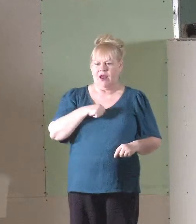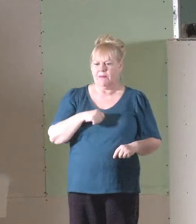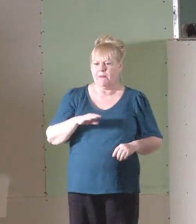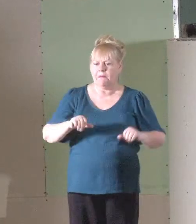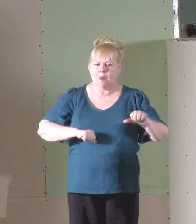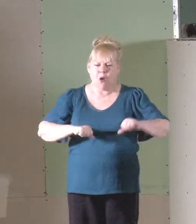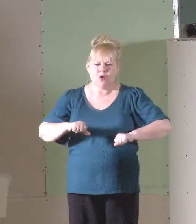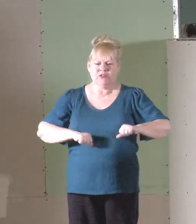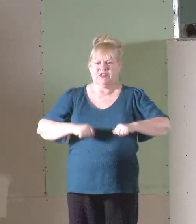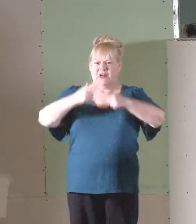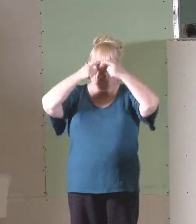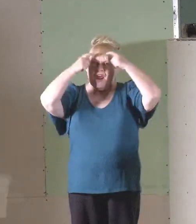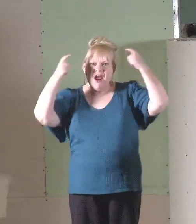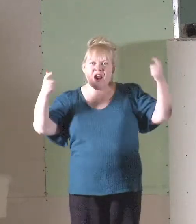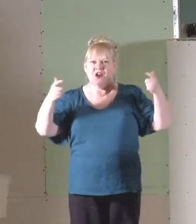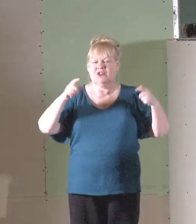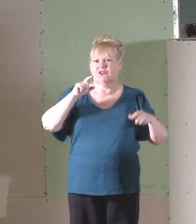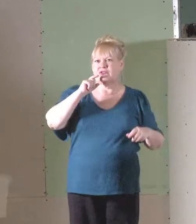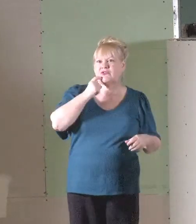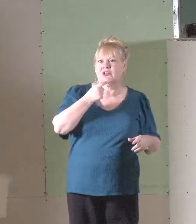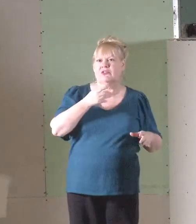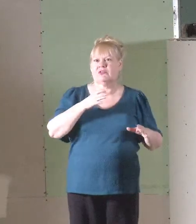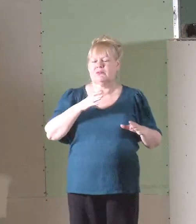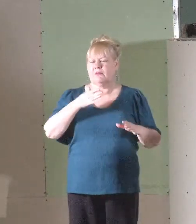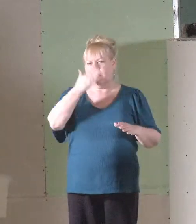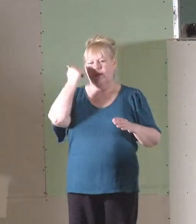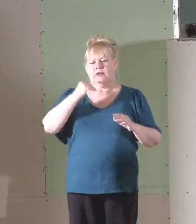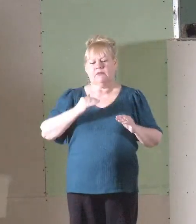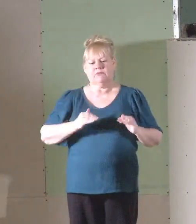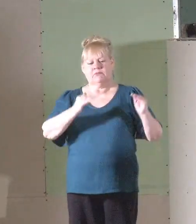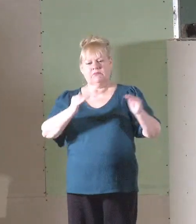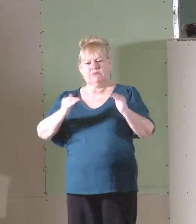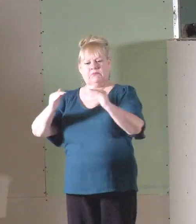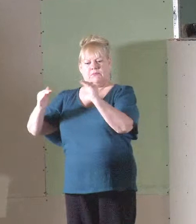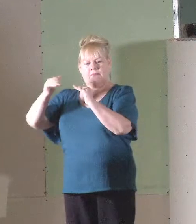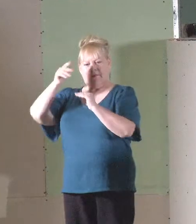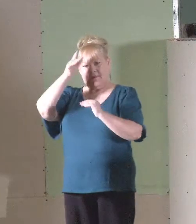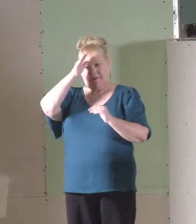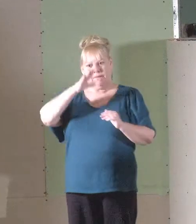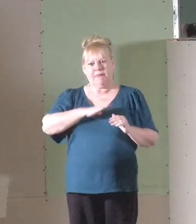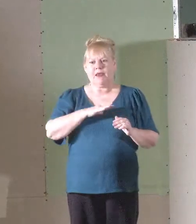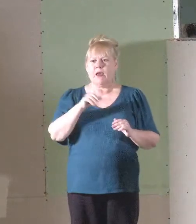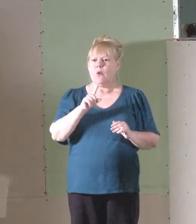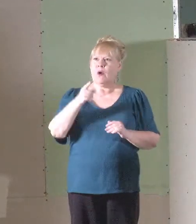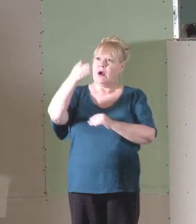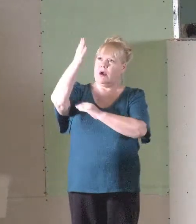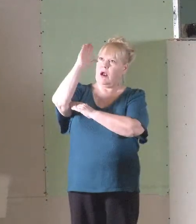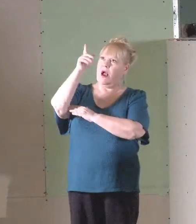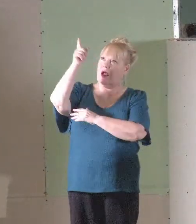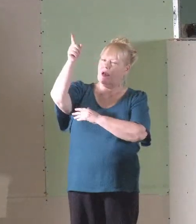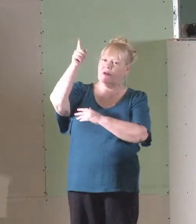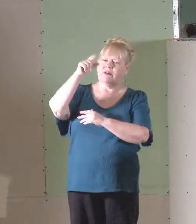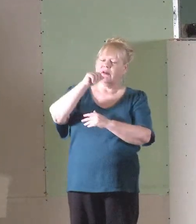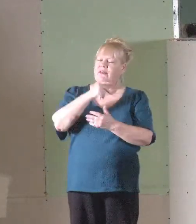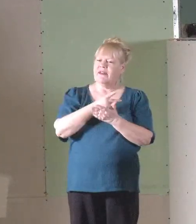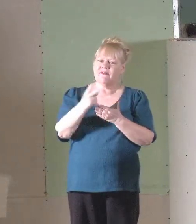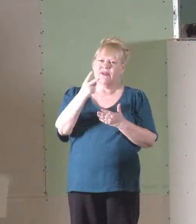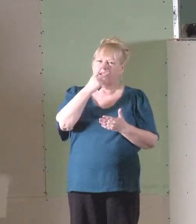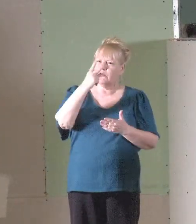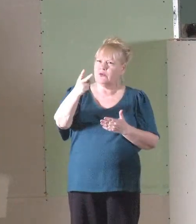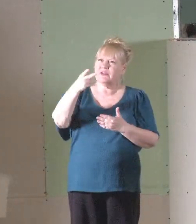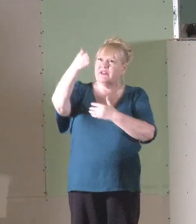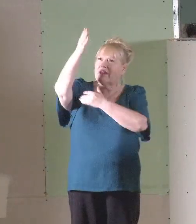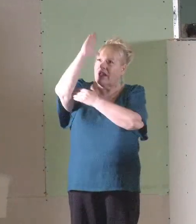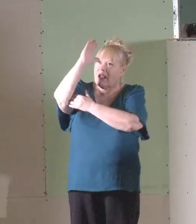division. Because they were putting men where only God belongs. They failed to see the sovereignty